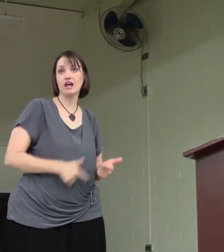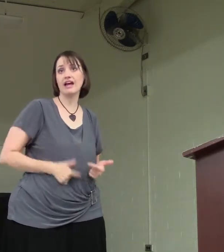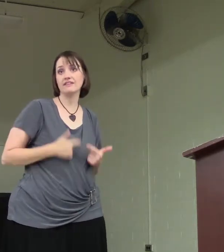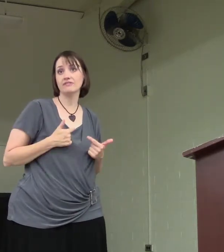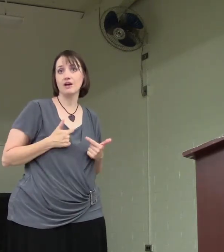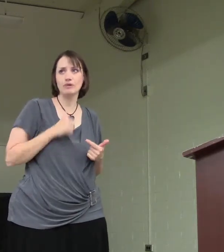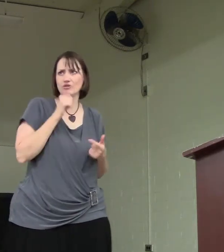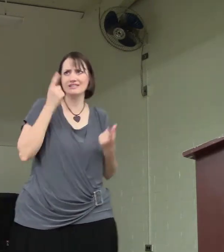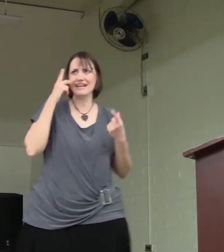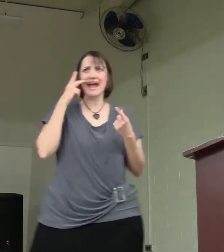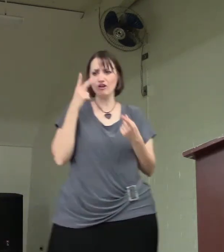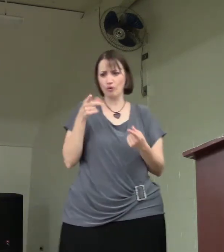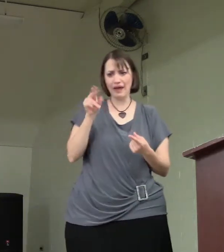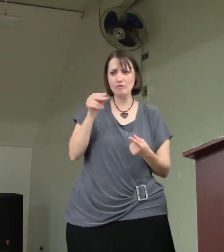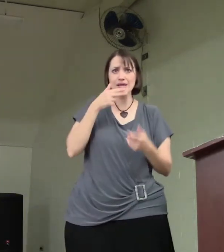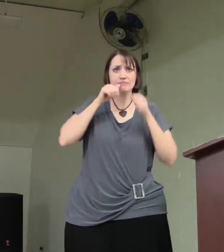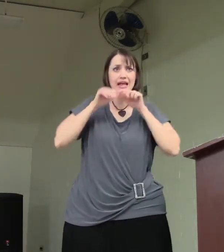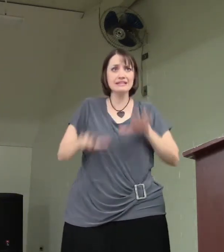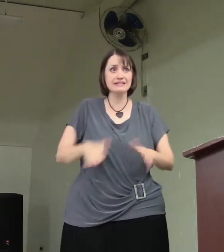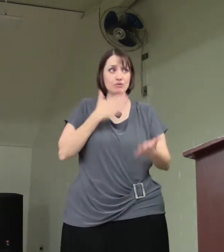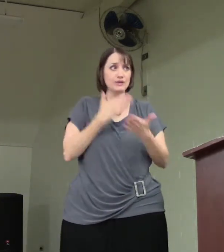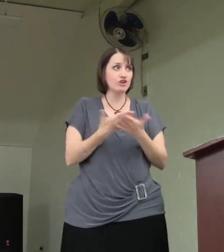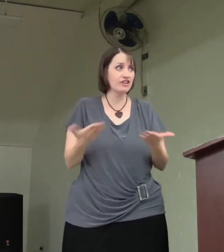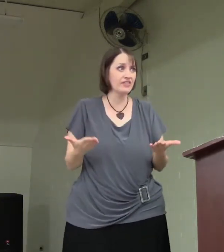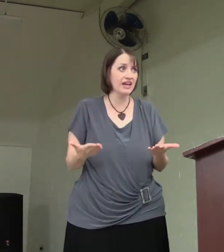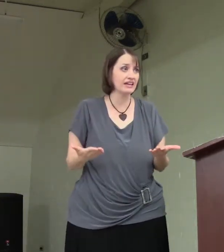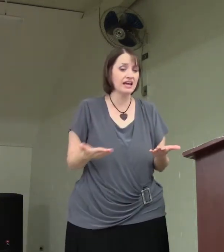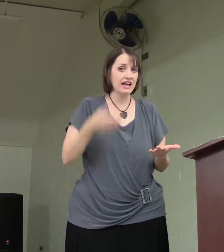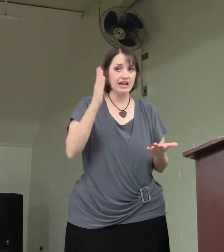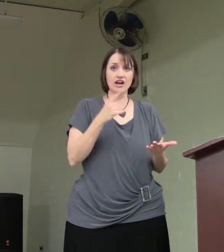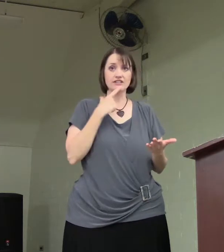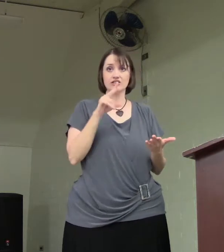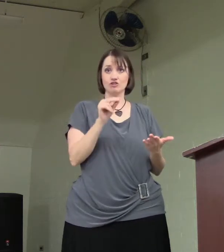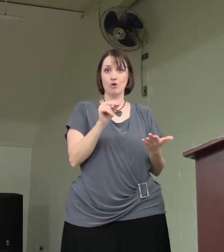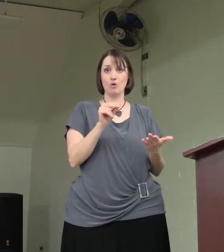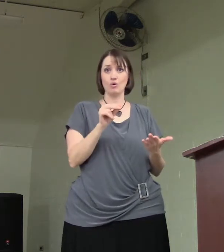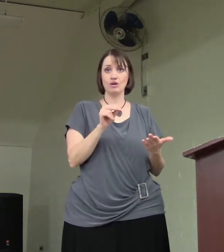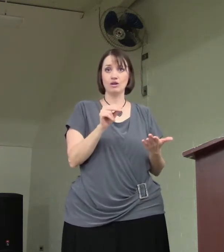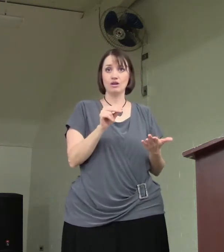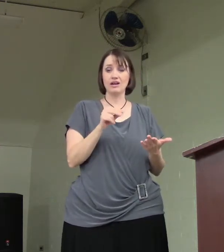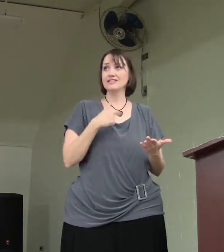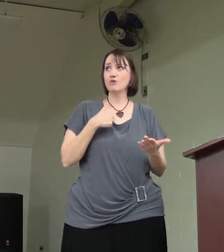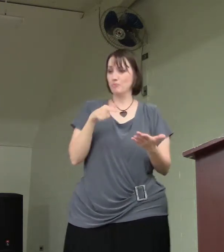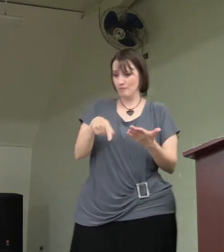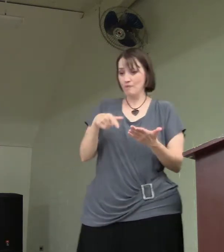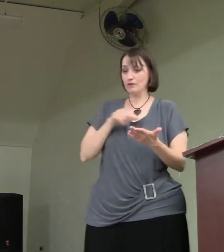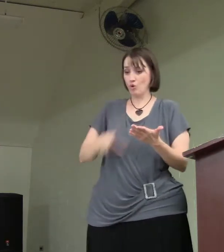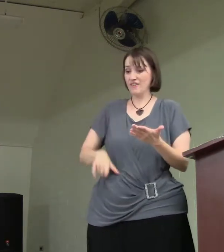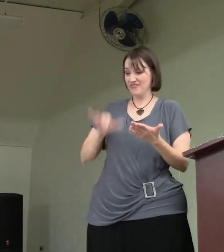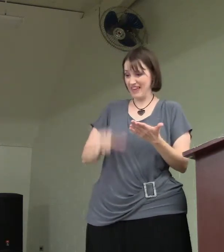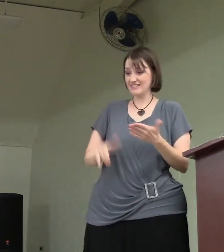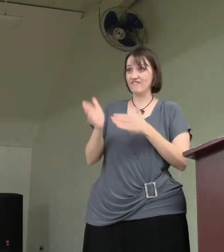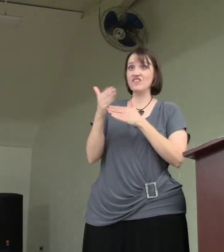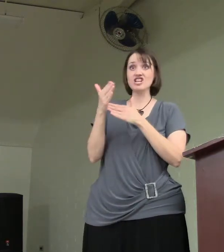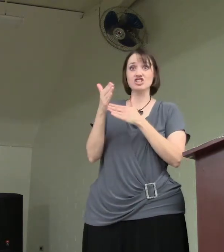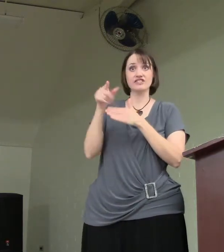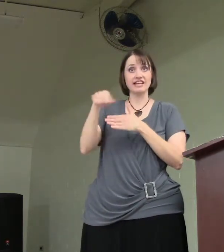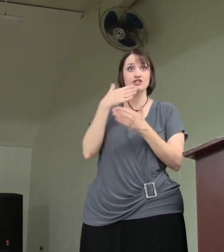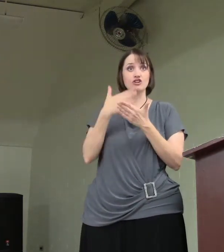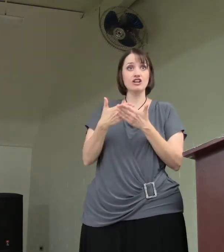life. And we don't see how. that would be a blessing. That would be a good thing. And God says, no. I say, no, but Lord, that's a fish. That's good.